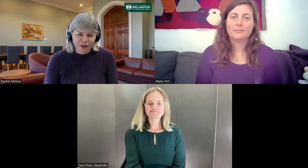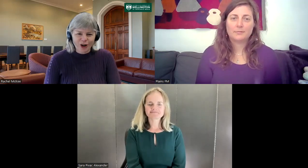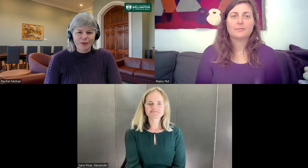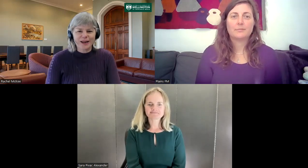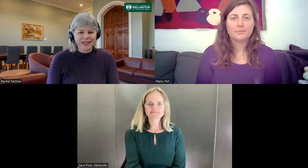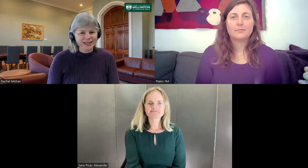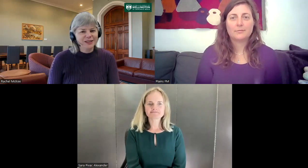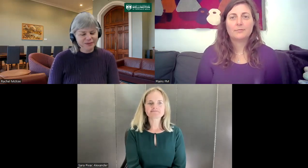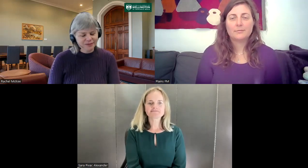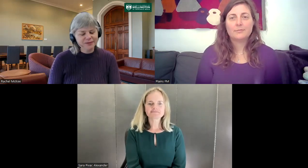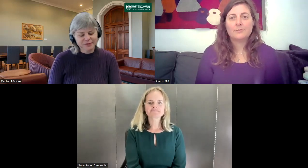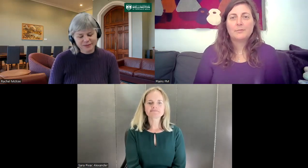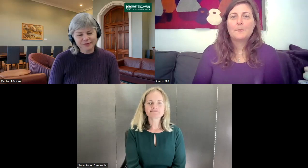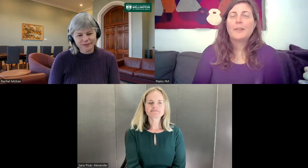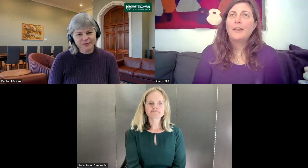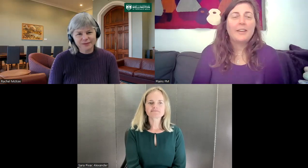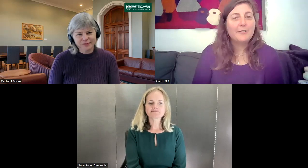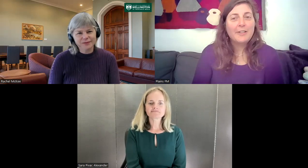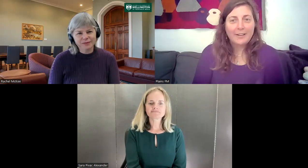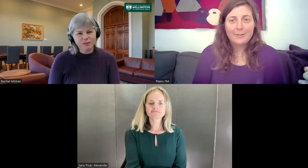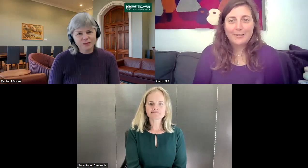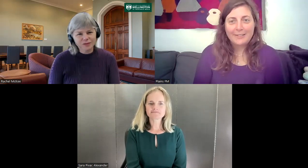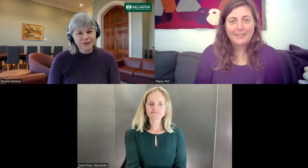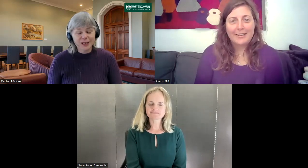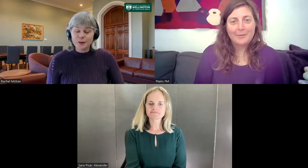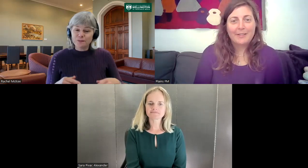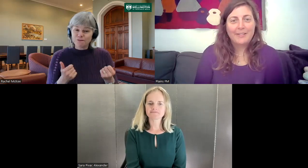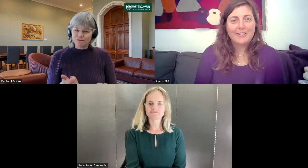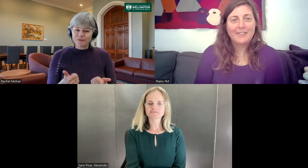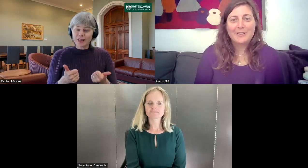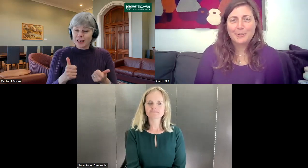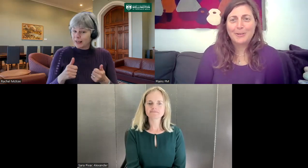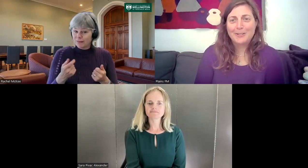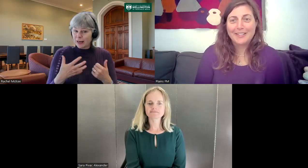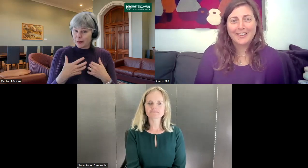ongoing basis. Is there anything else you'd like to tell us about the dictionary? This is super interesting.